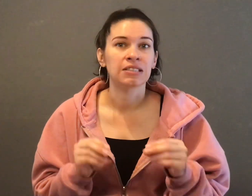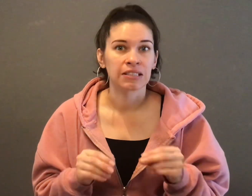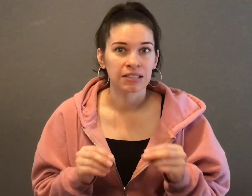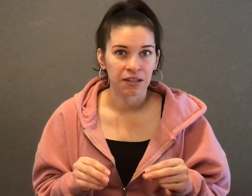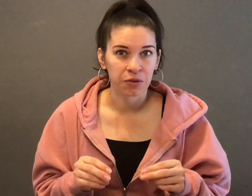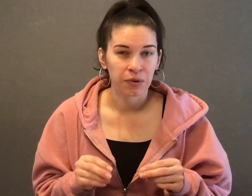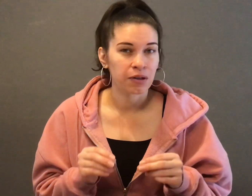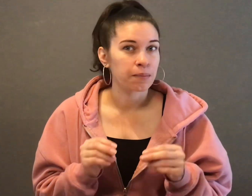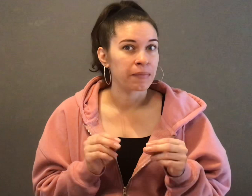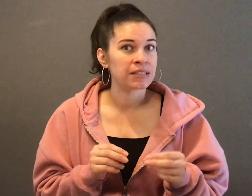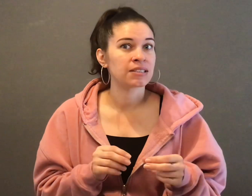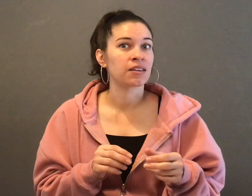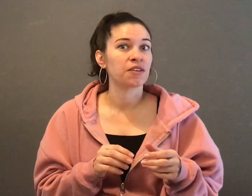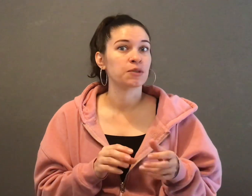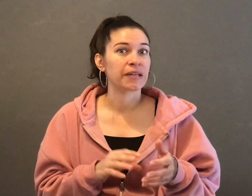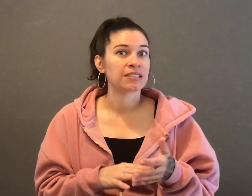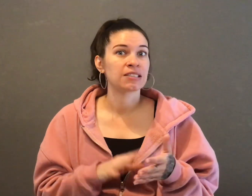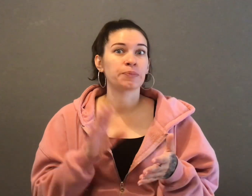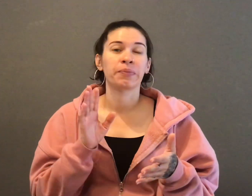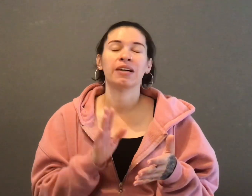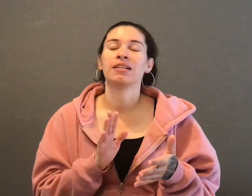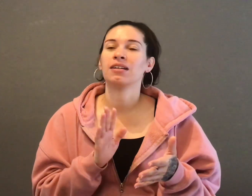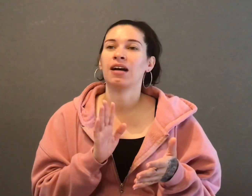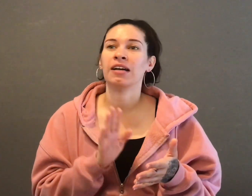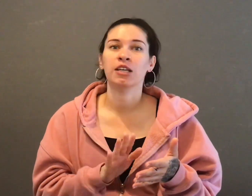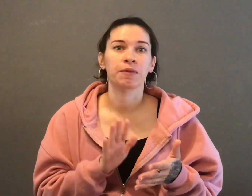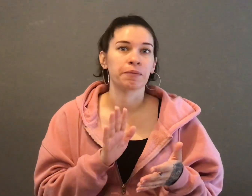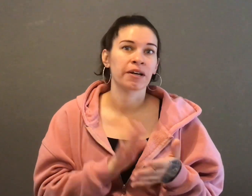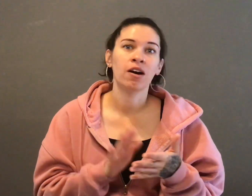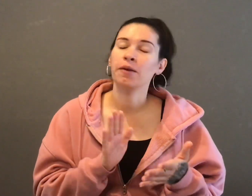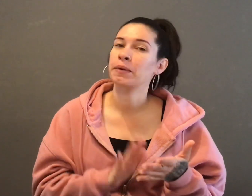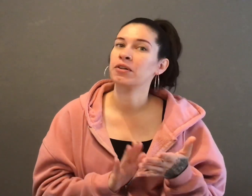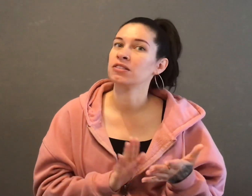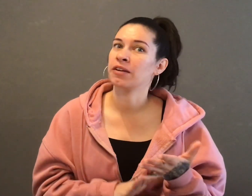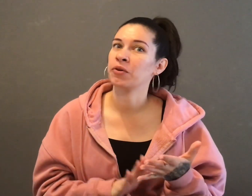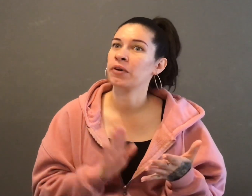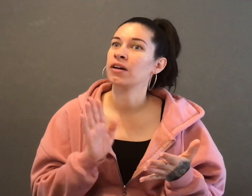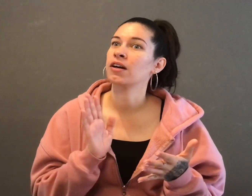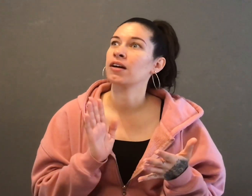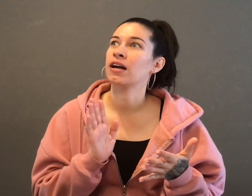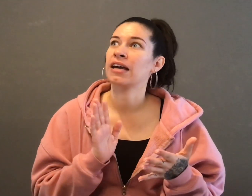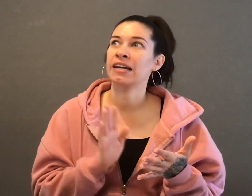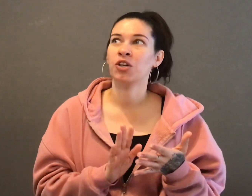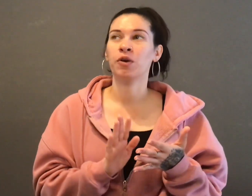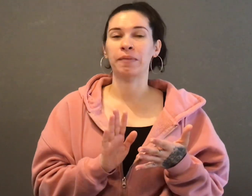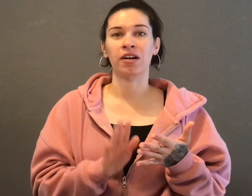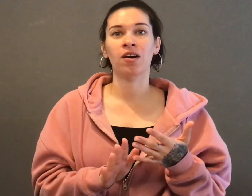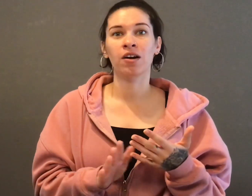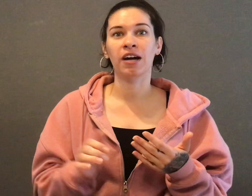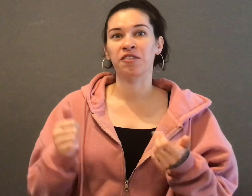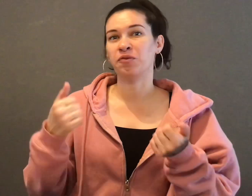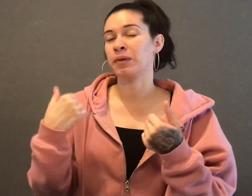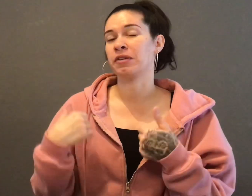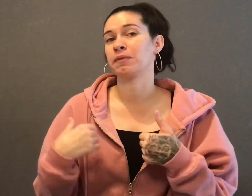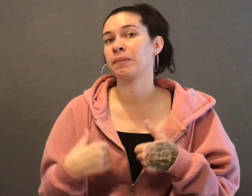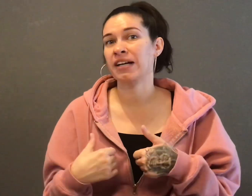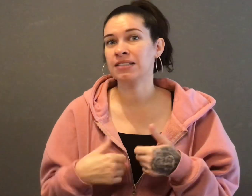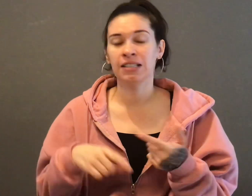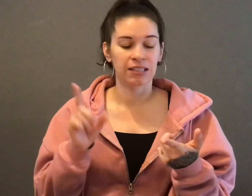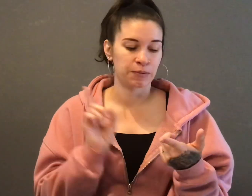things everywhere. My son loves mazes, but I keep them in my car, my purse everywhere. And I know in my car, I have people in my back seat. It's